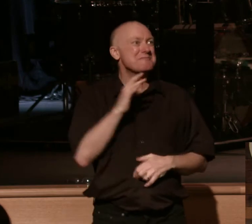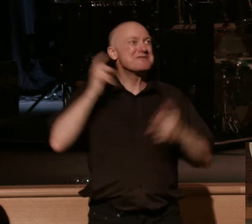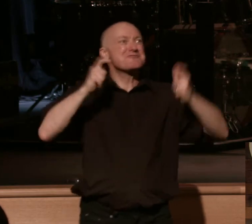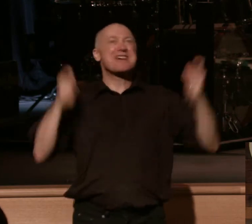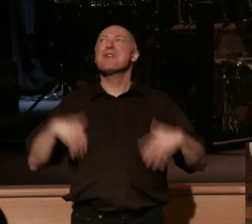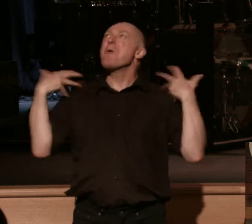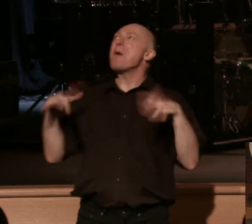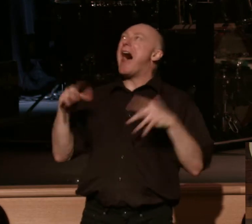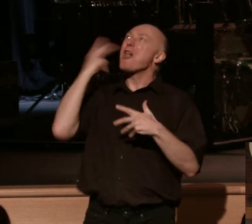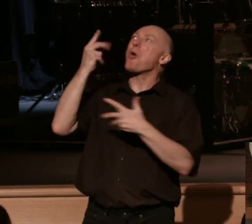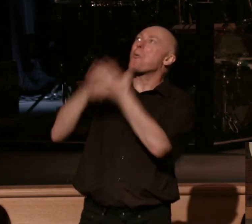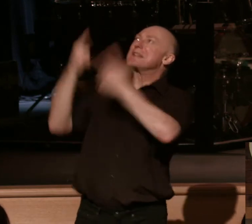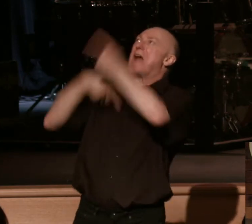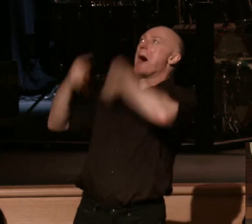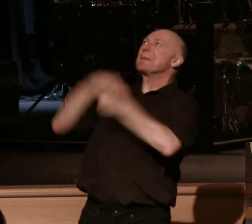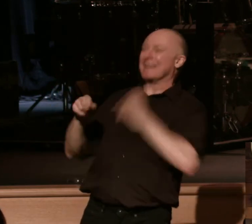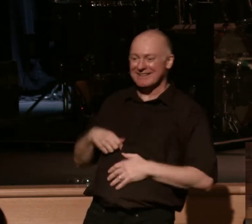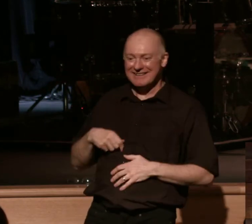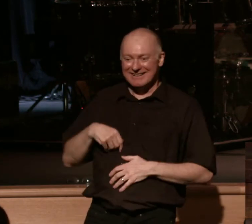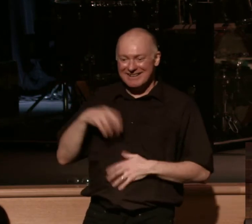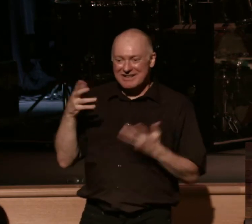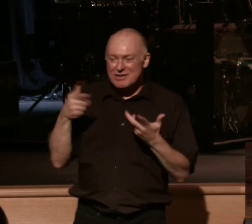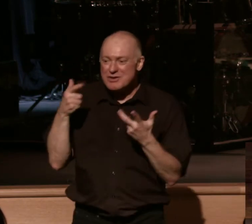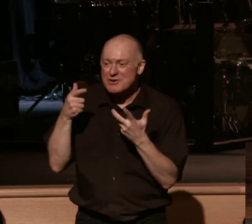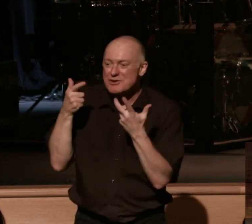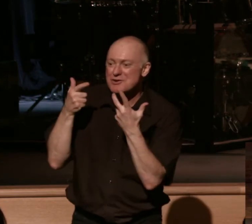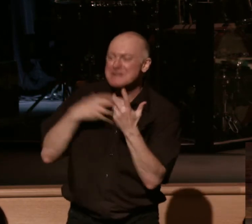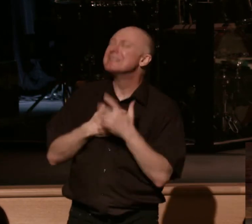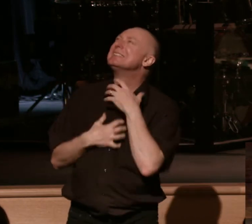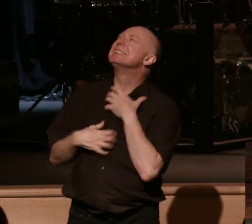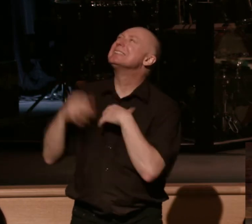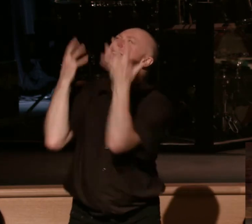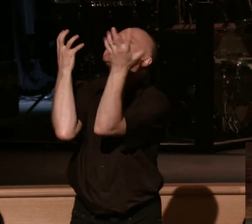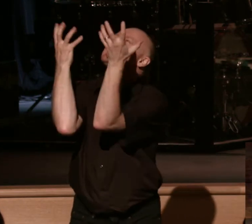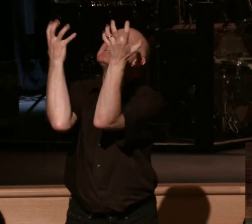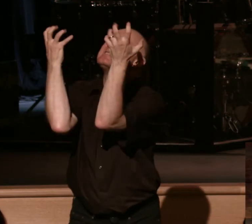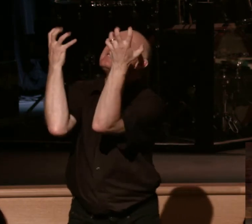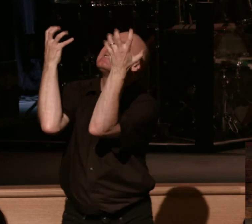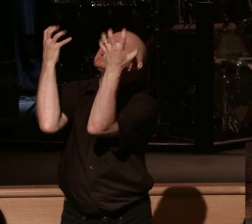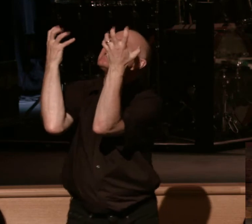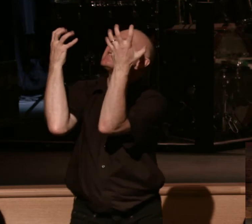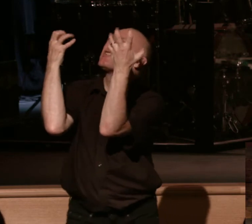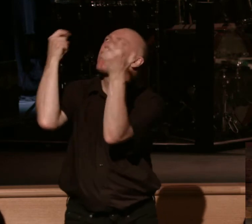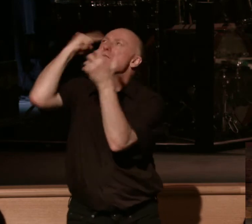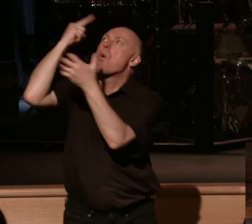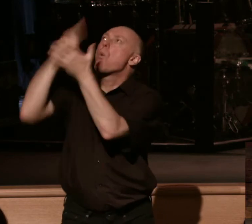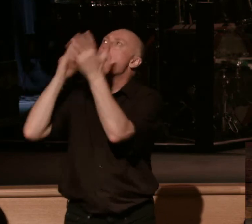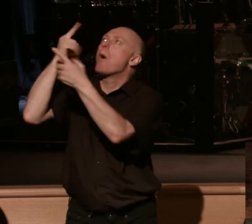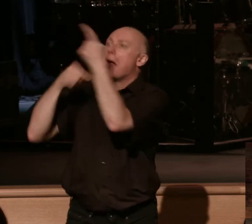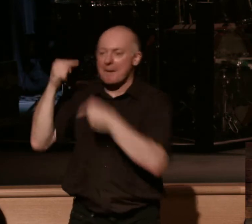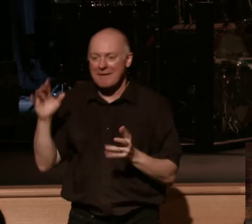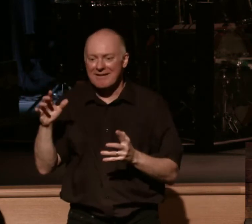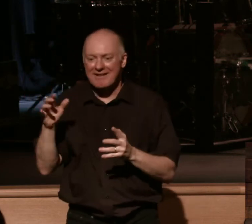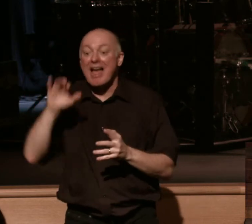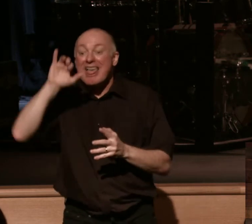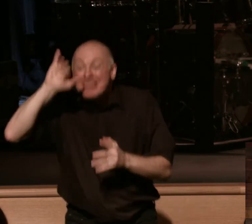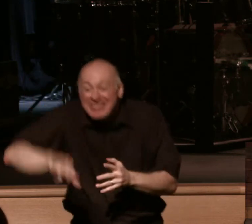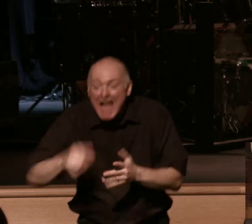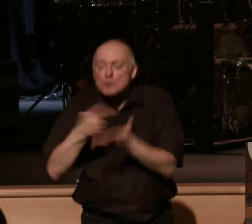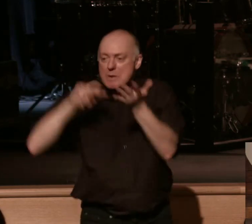look what's coming that's groaning you are long longing for what is to be that is the biblical sense of